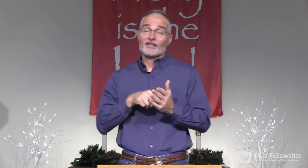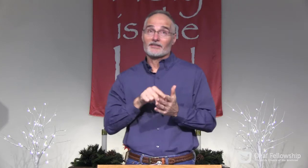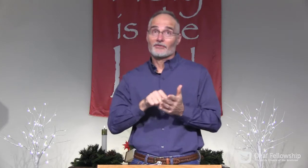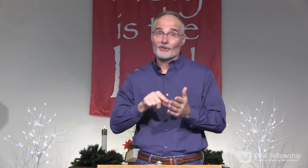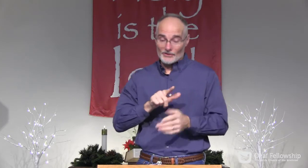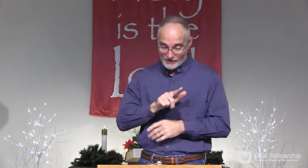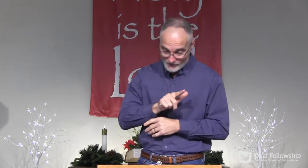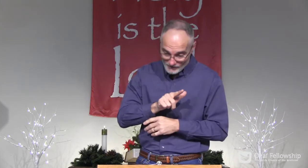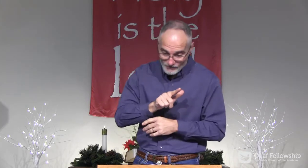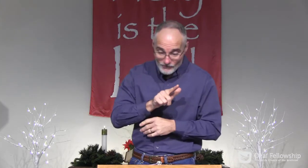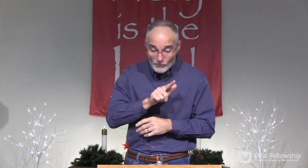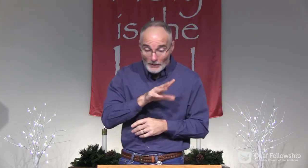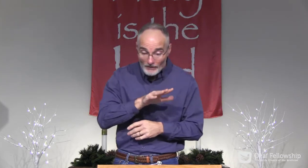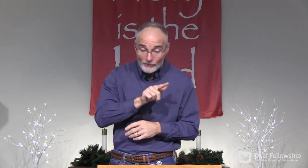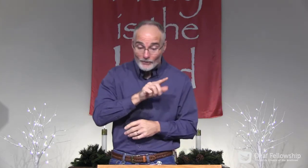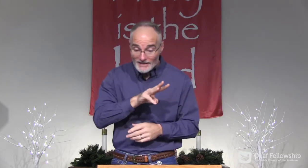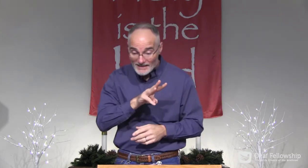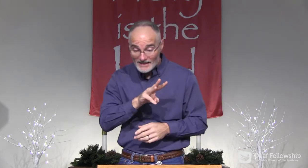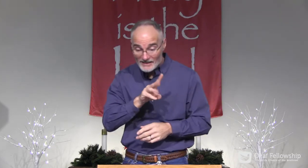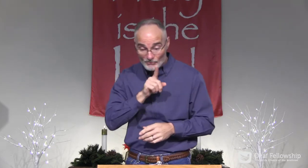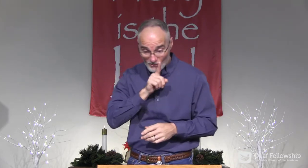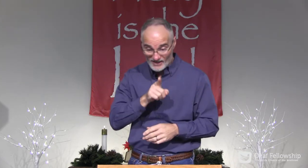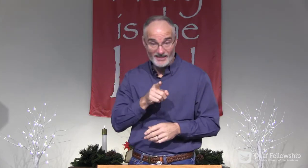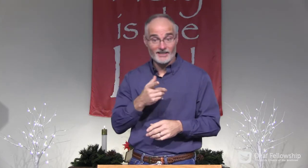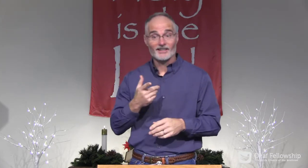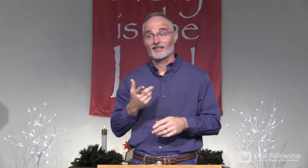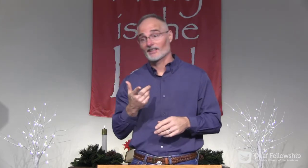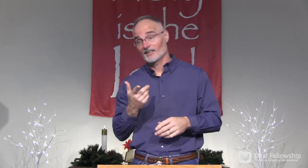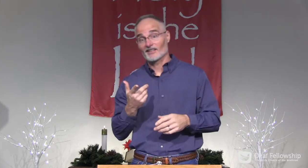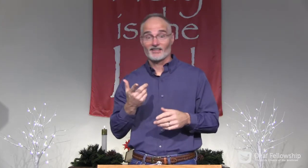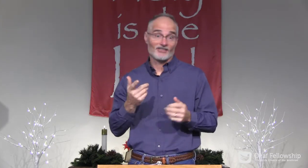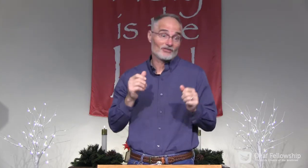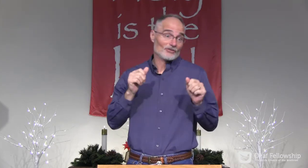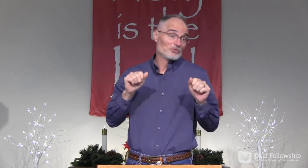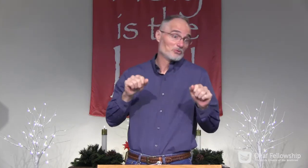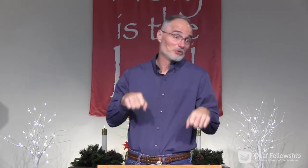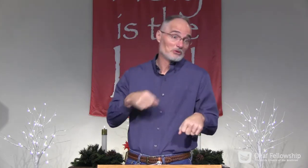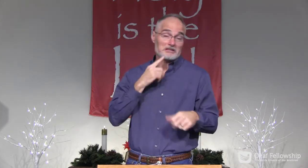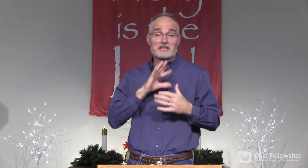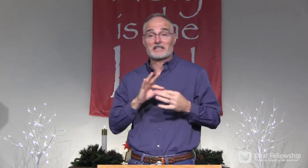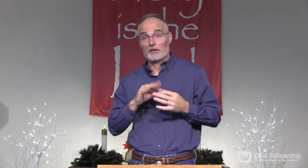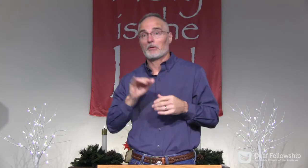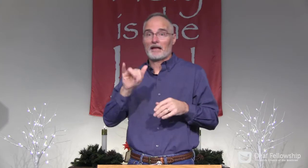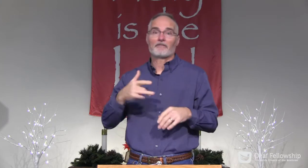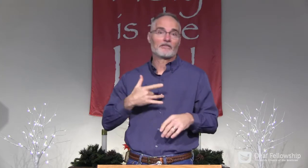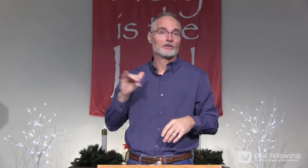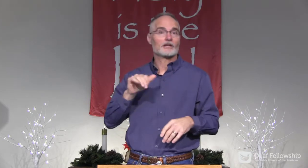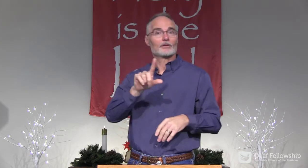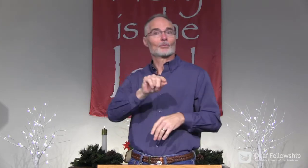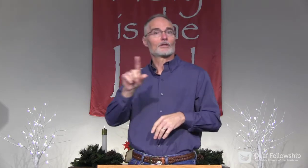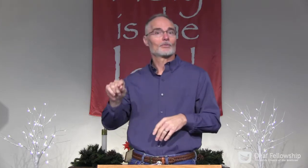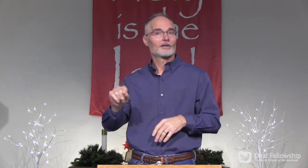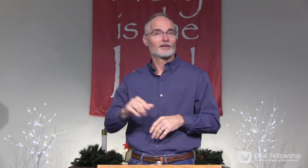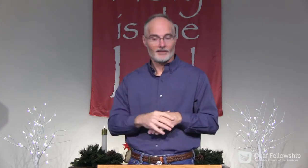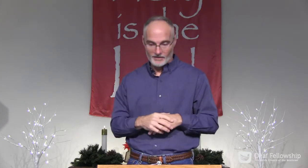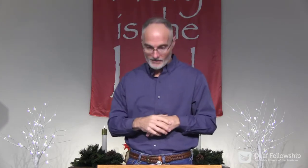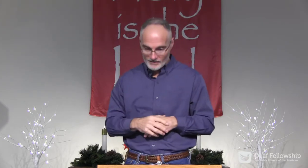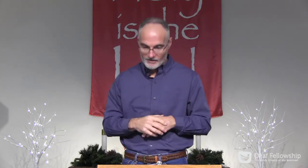Of course, reading verses 25 and 26, we could